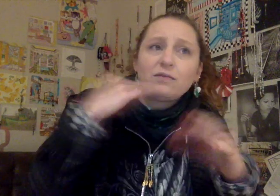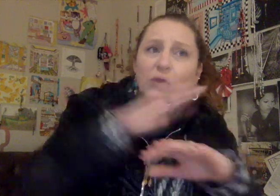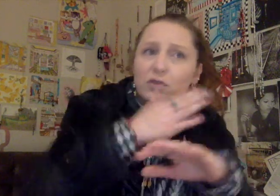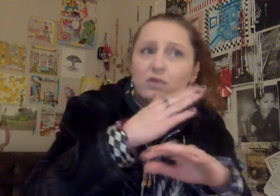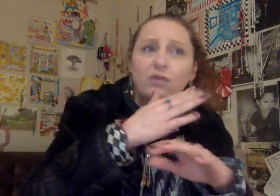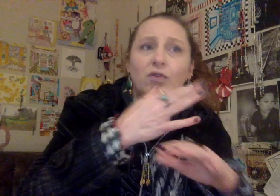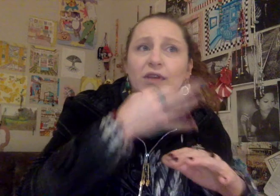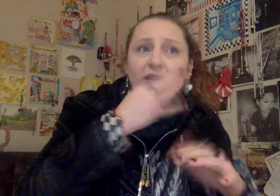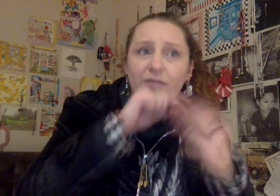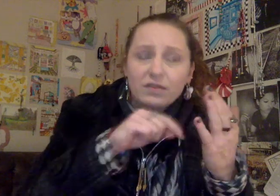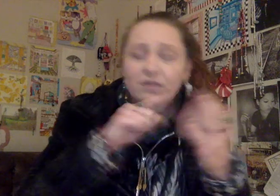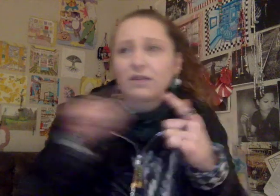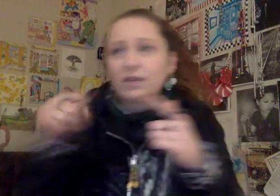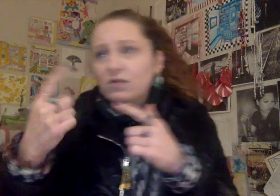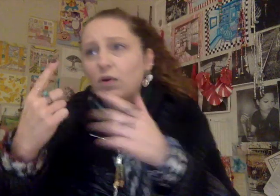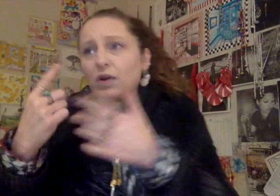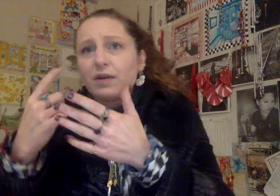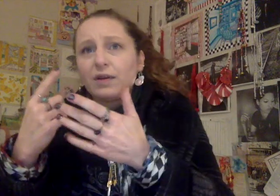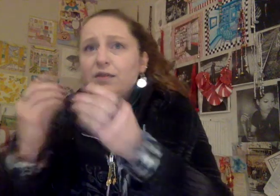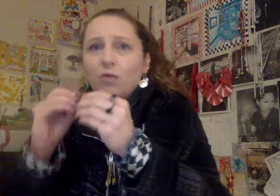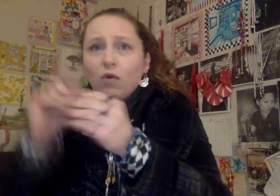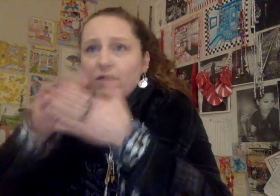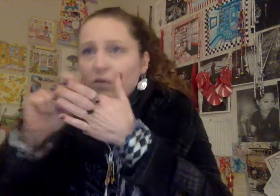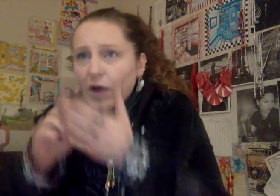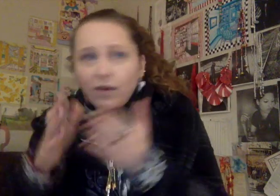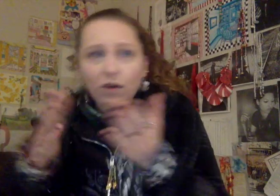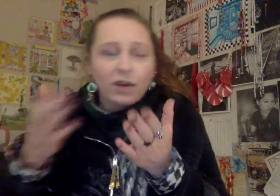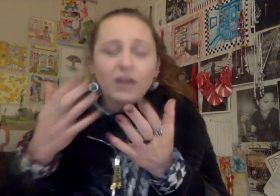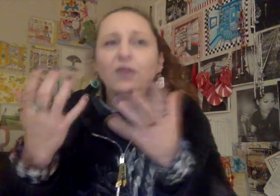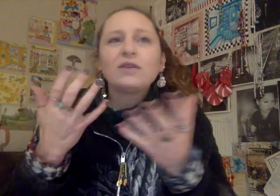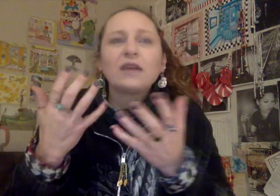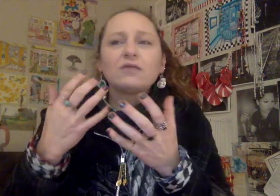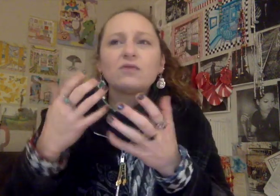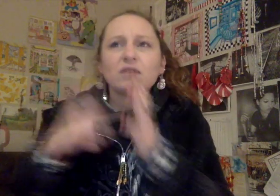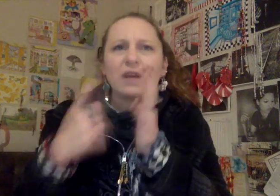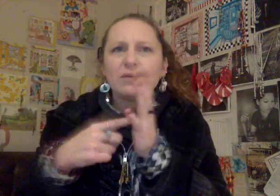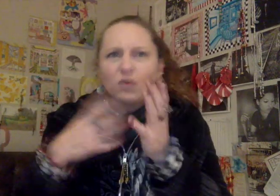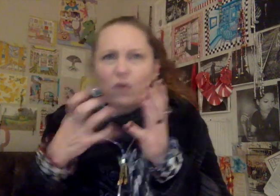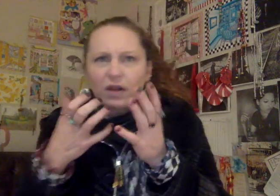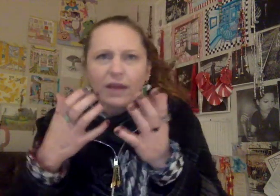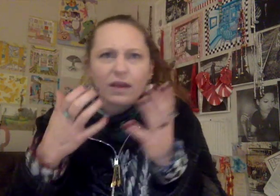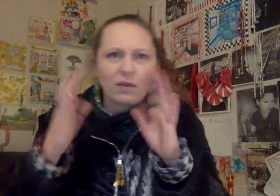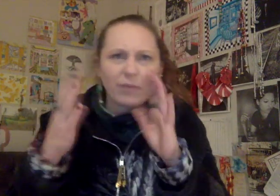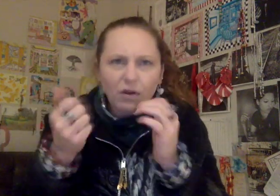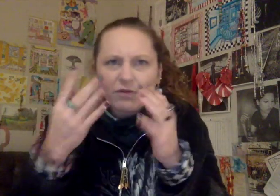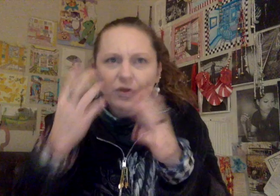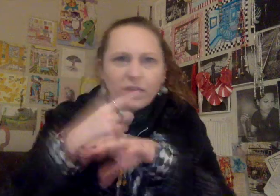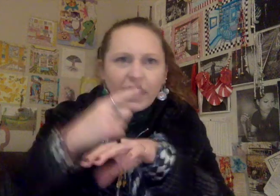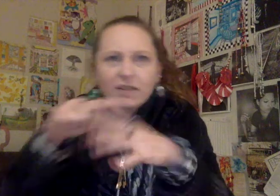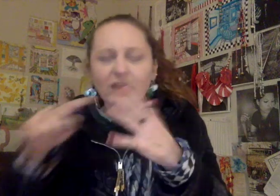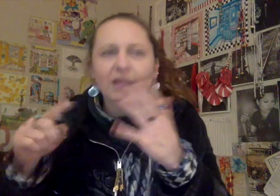musical gifts. This one is more of a writer, you know, it's like, so sometimes you want to like compare a few dates and like,